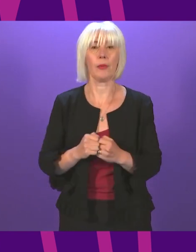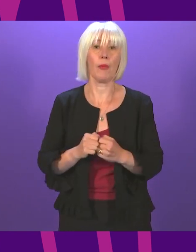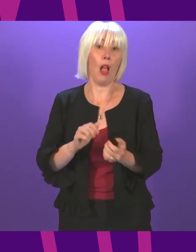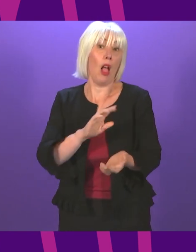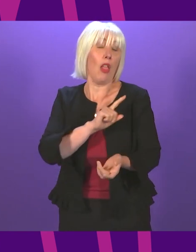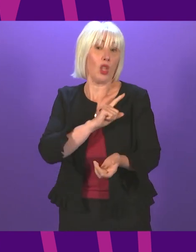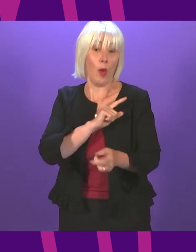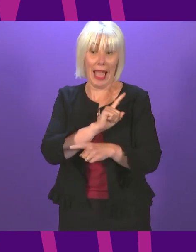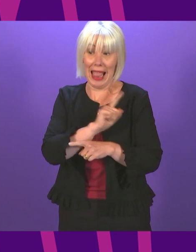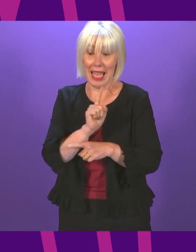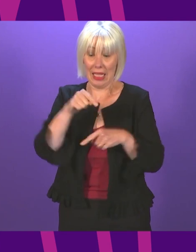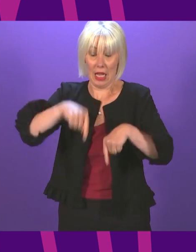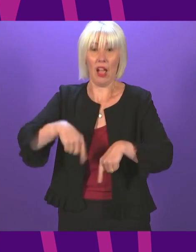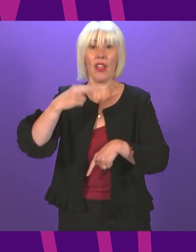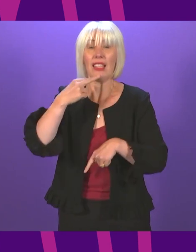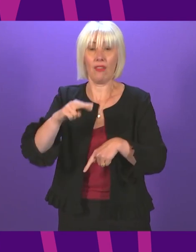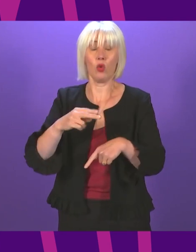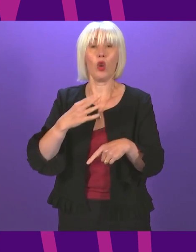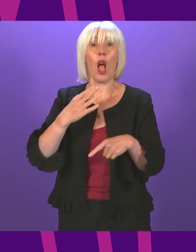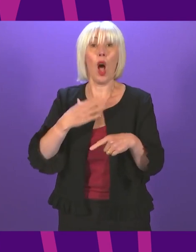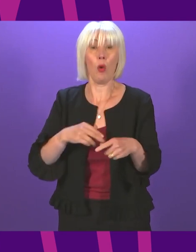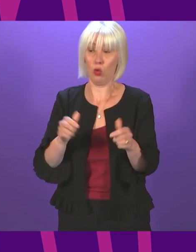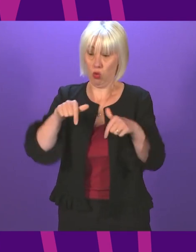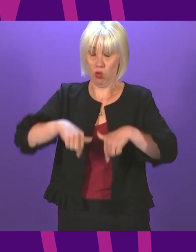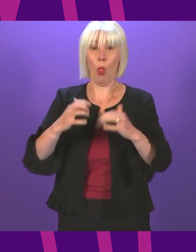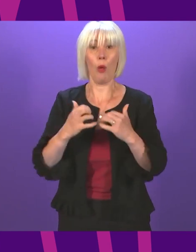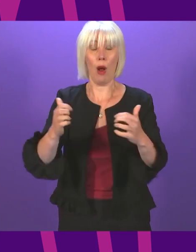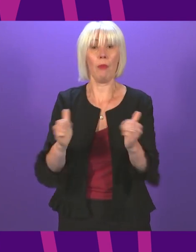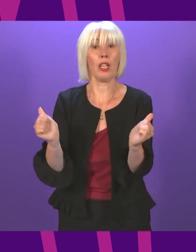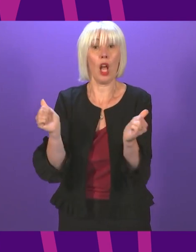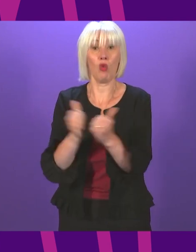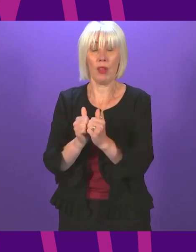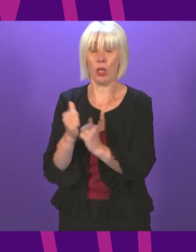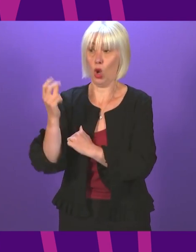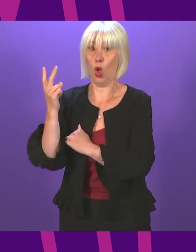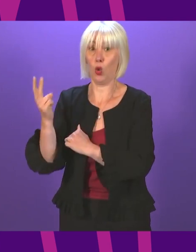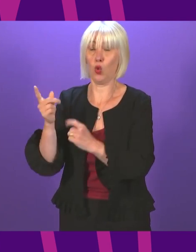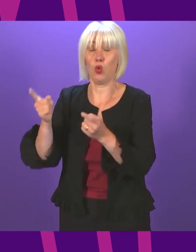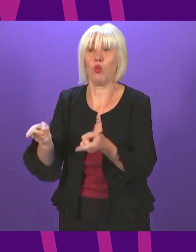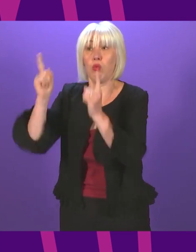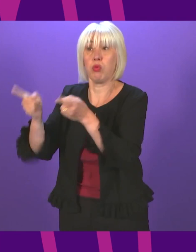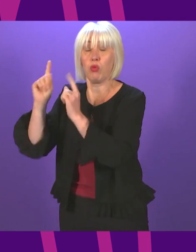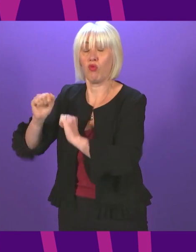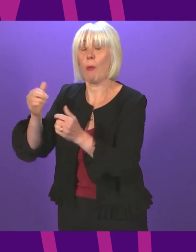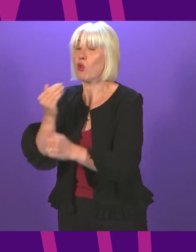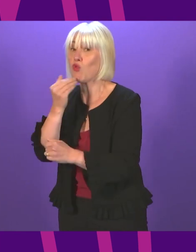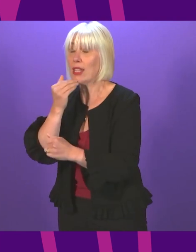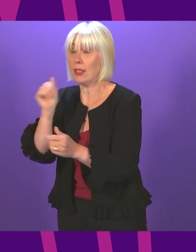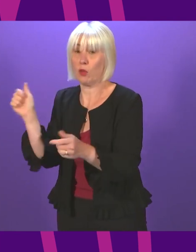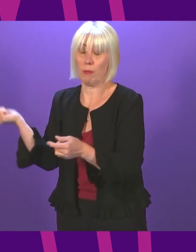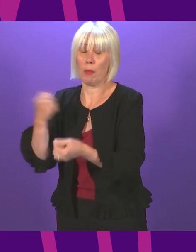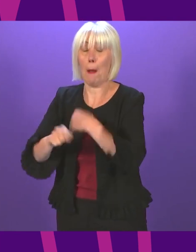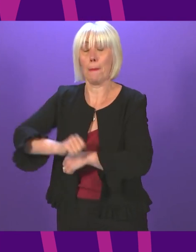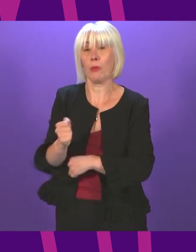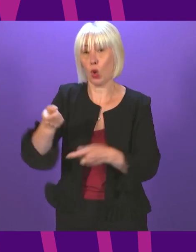seeking Parliament's approval for the appointment of Lorna Slater and Patrick Harvey as Scottish ministers. An agreement like this